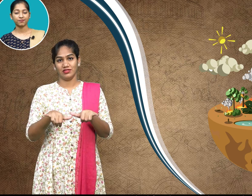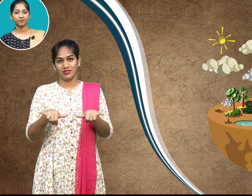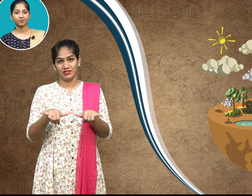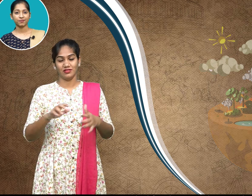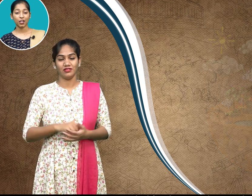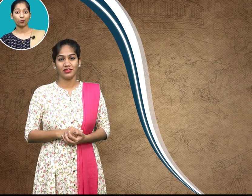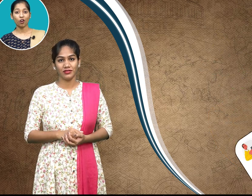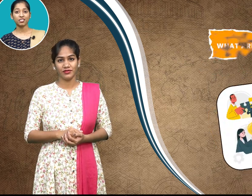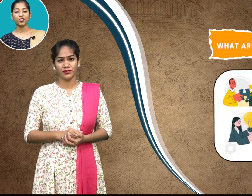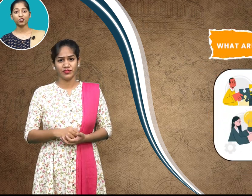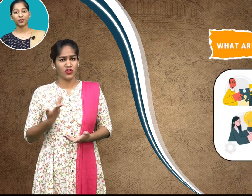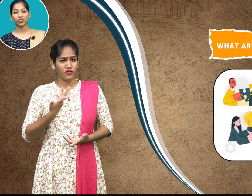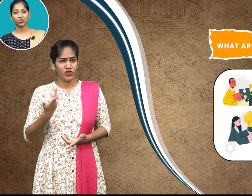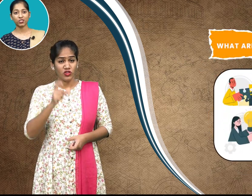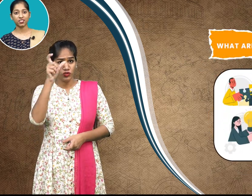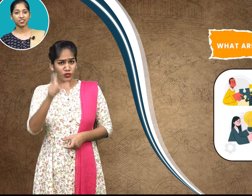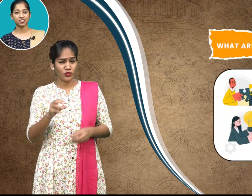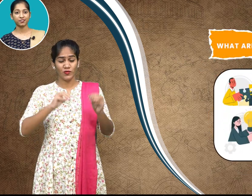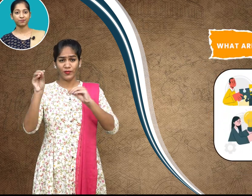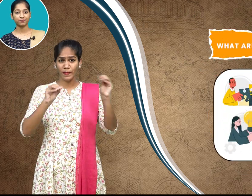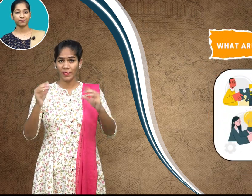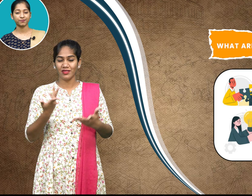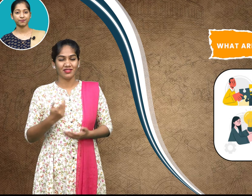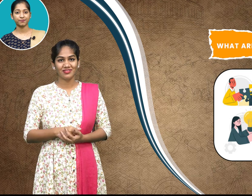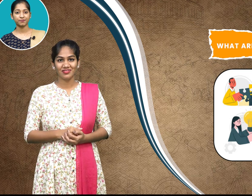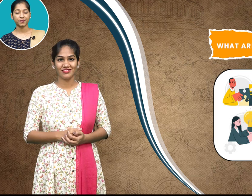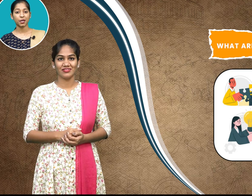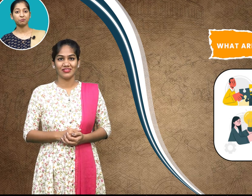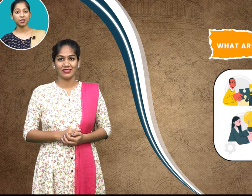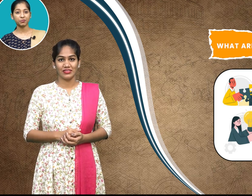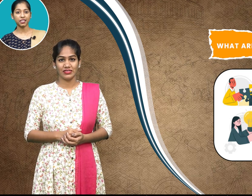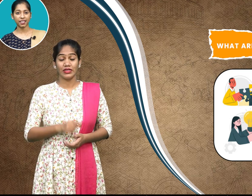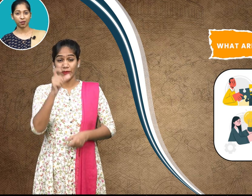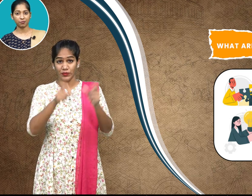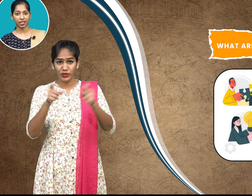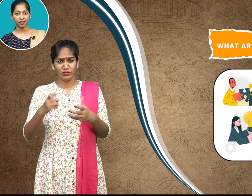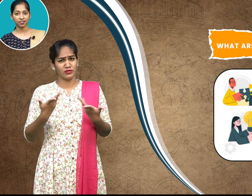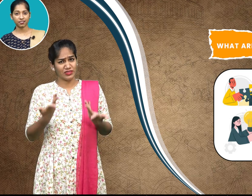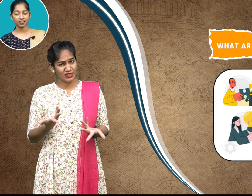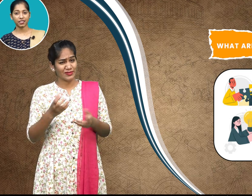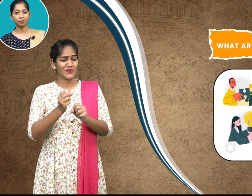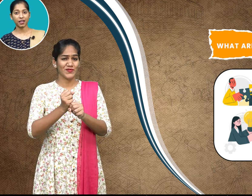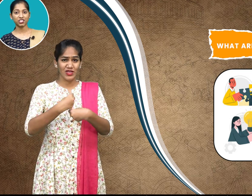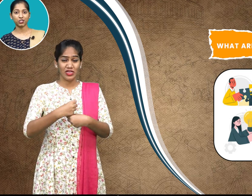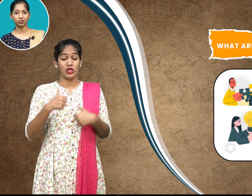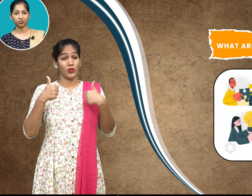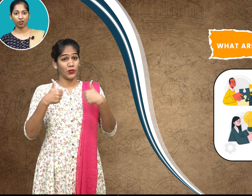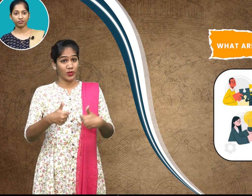what are human resources people can make the best use of